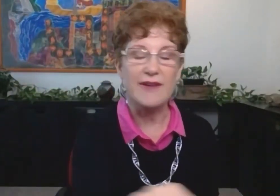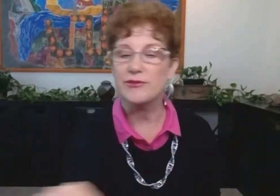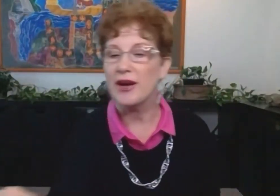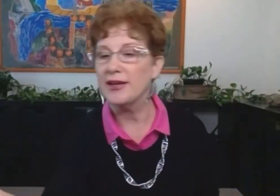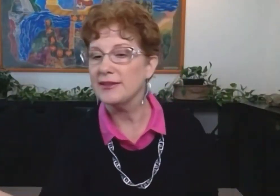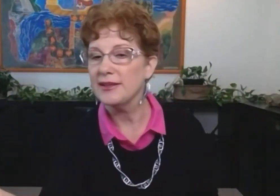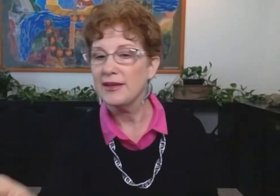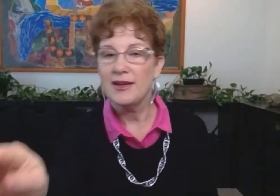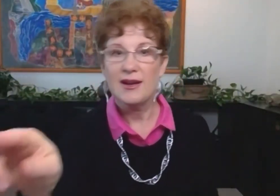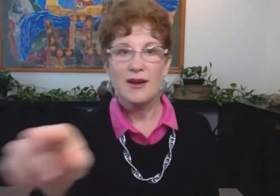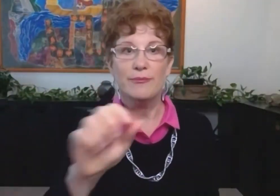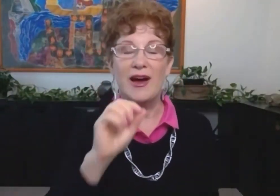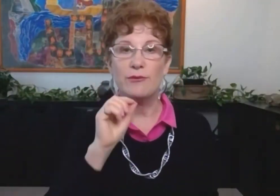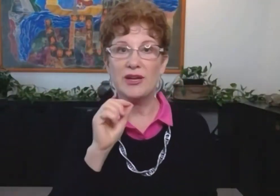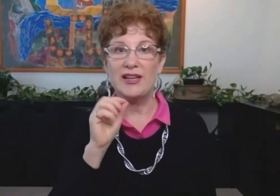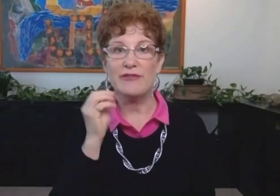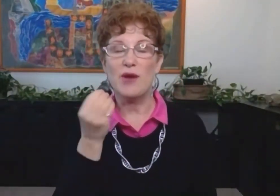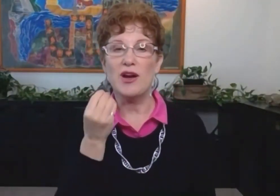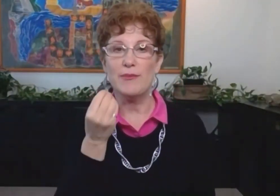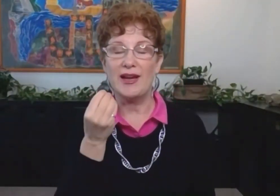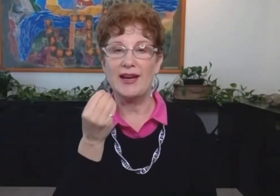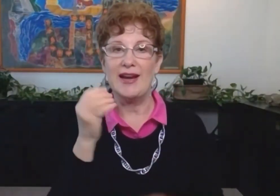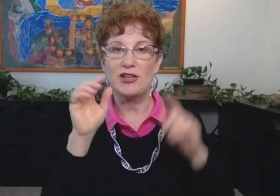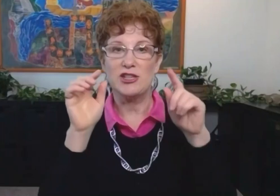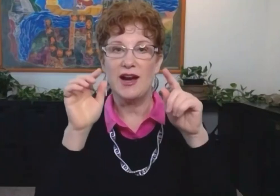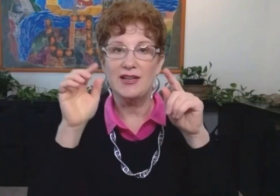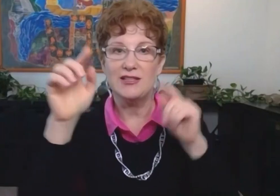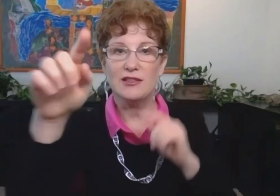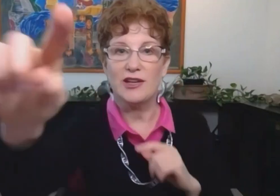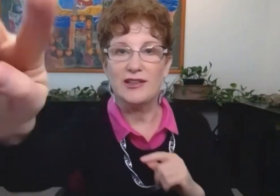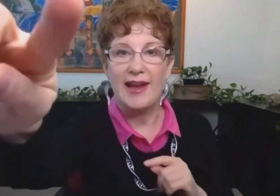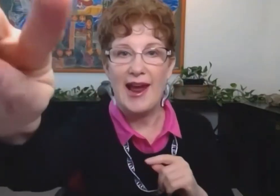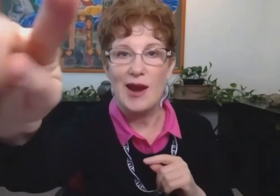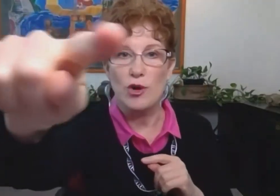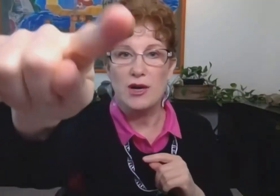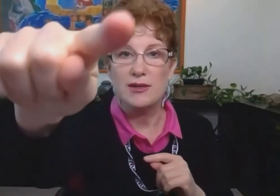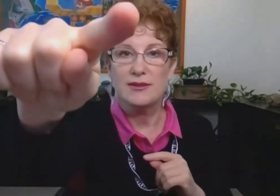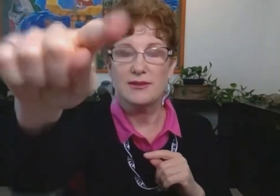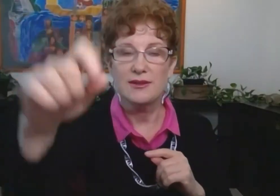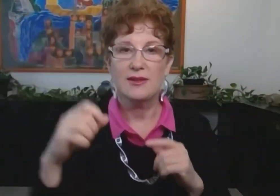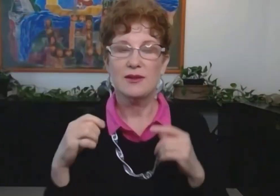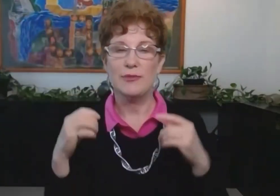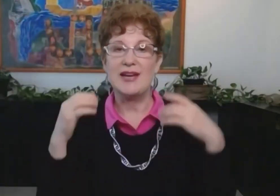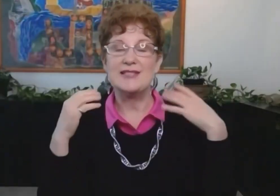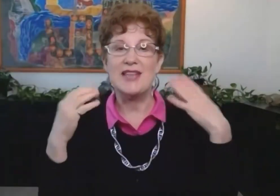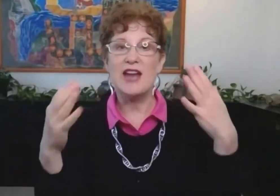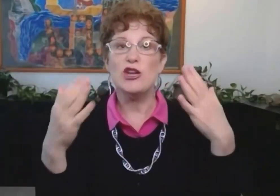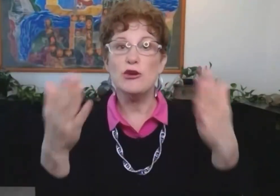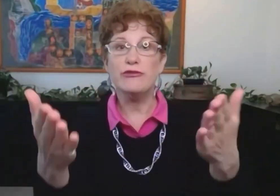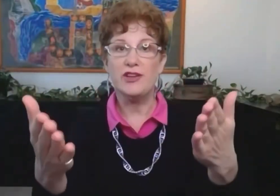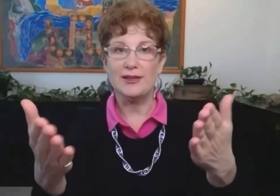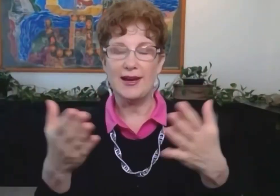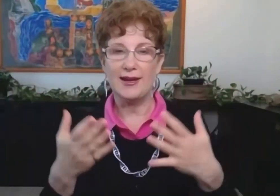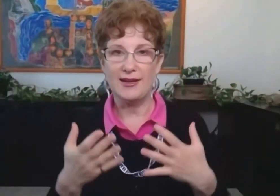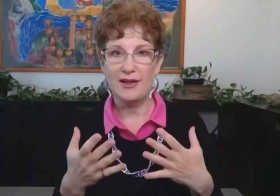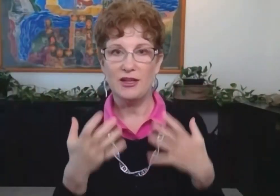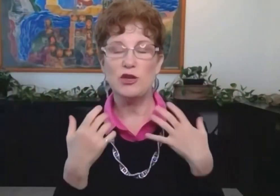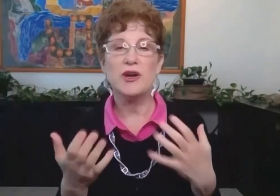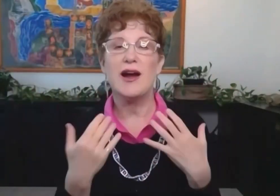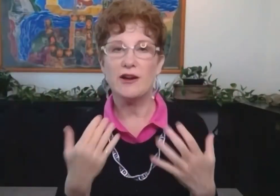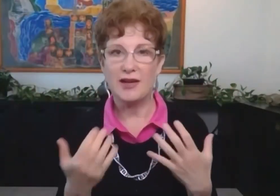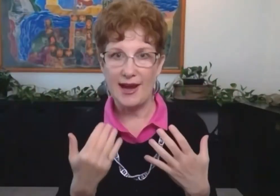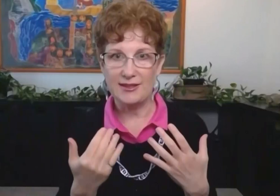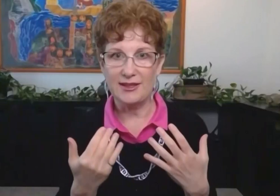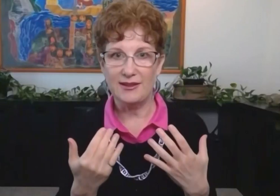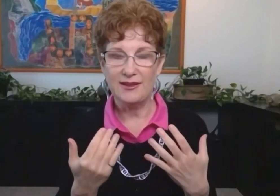their photographs. Right. But really, if I want to make a connection, I need to look at the camera because then you feel like